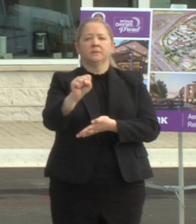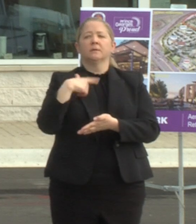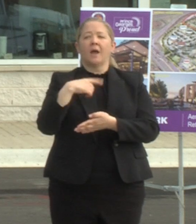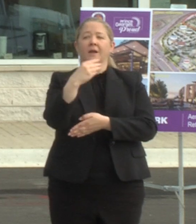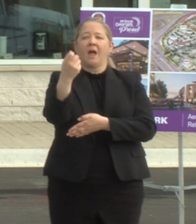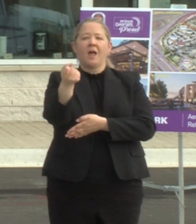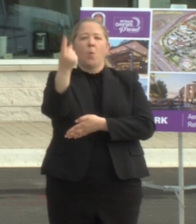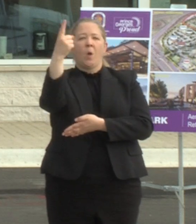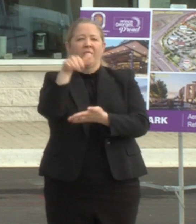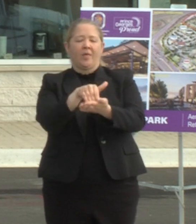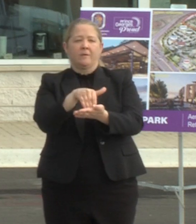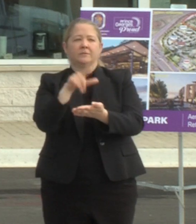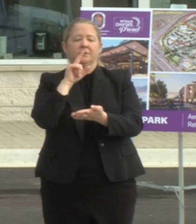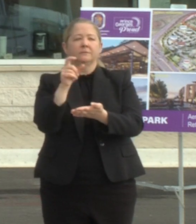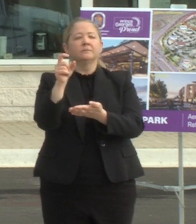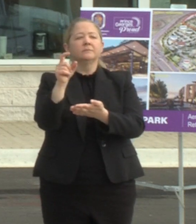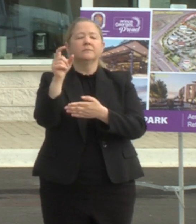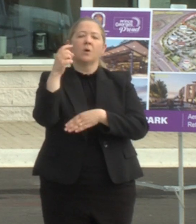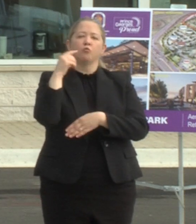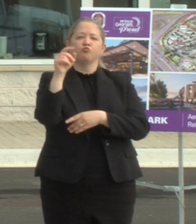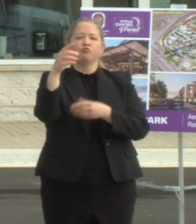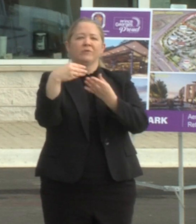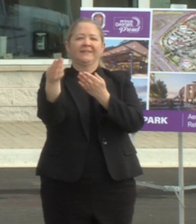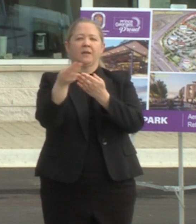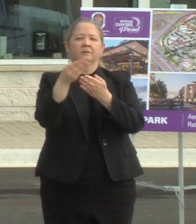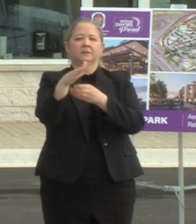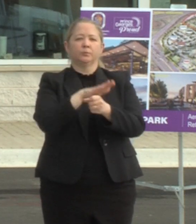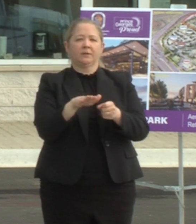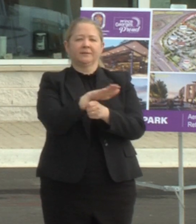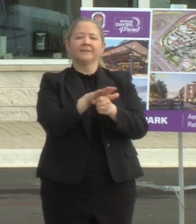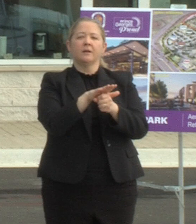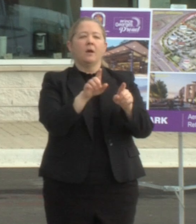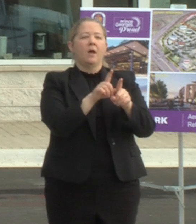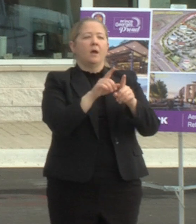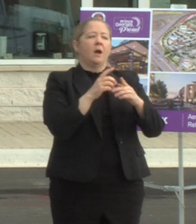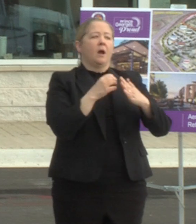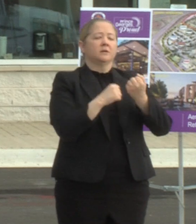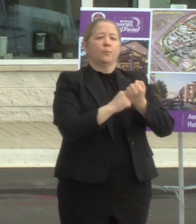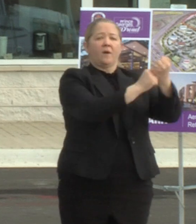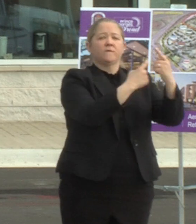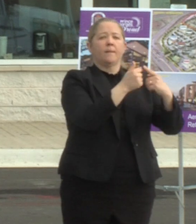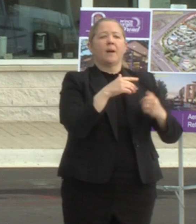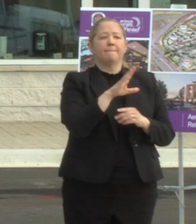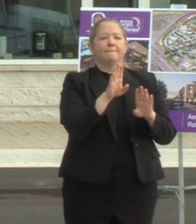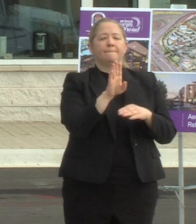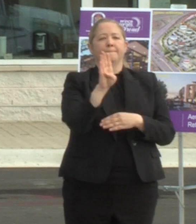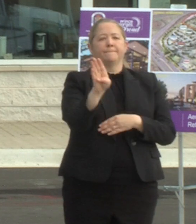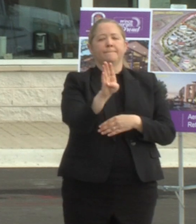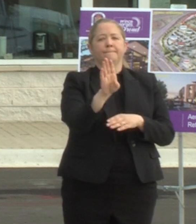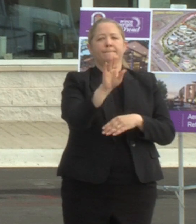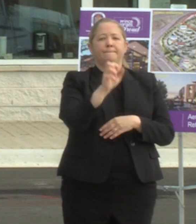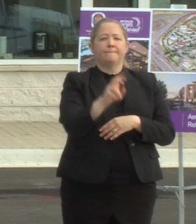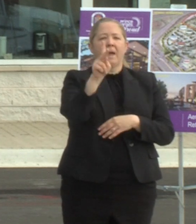uh anchored by a bank of america branch which will bring much needed